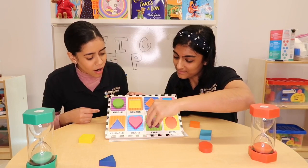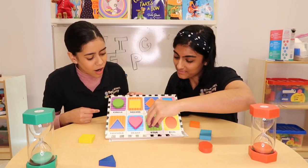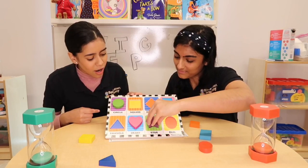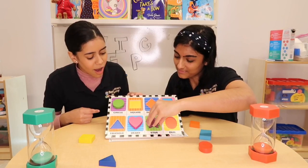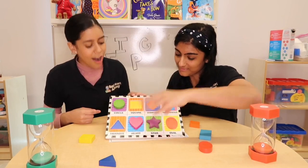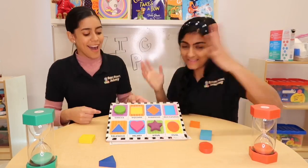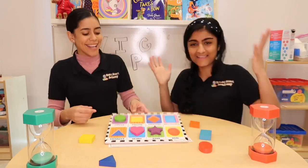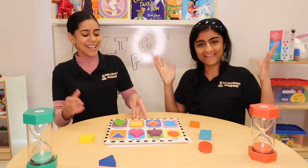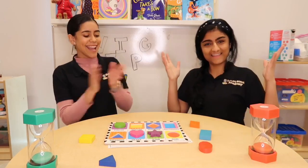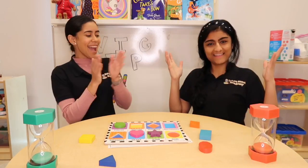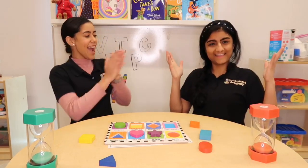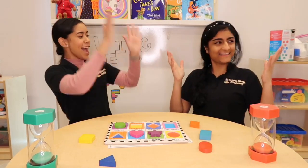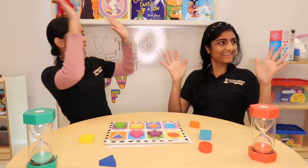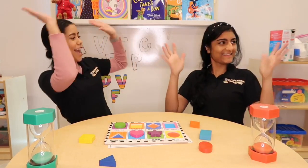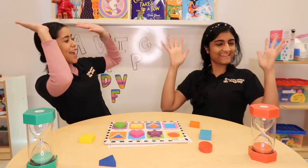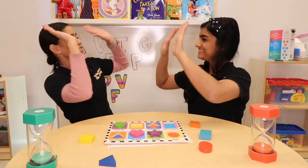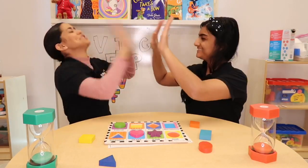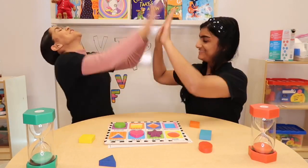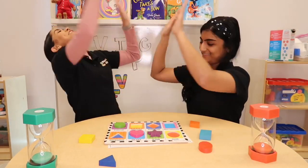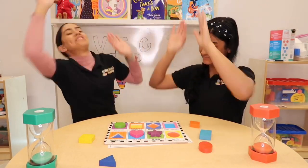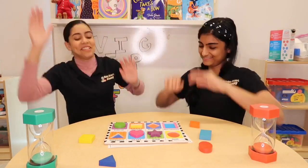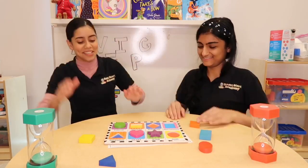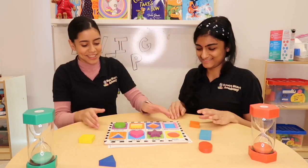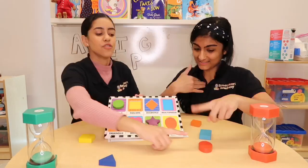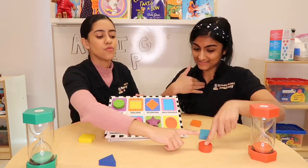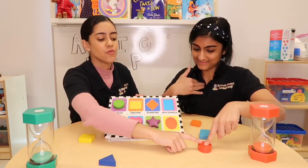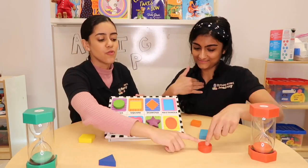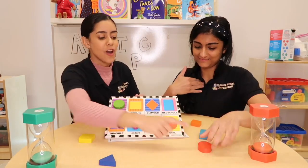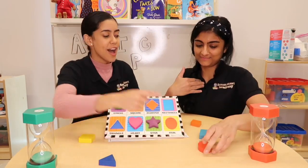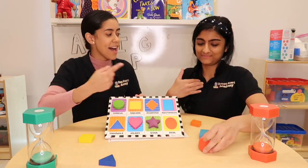Yay! The red.